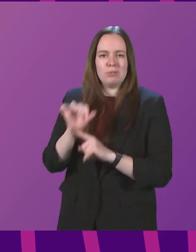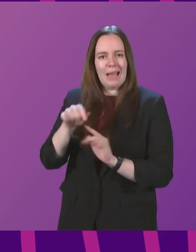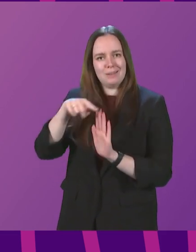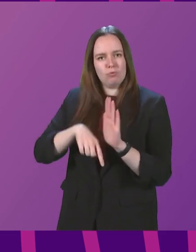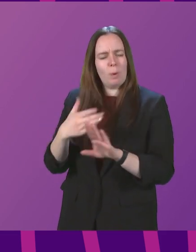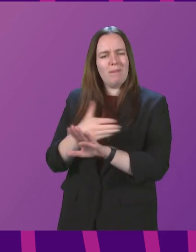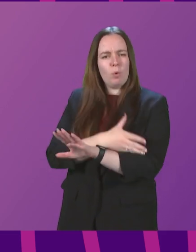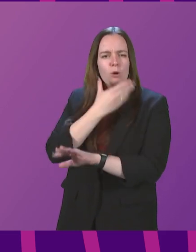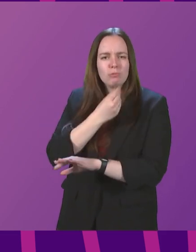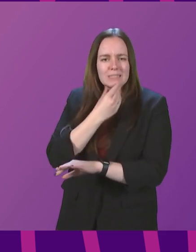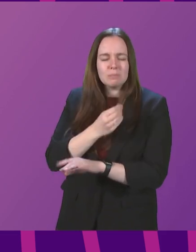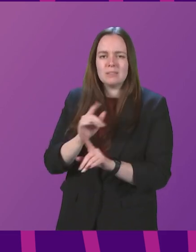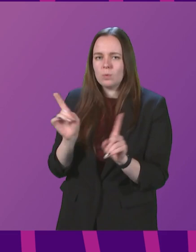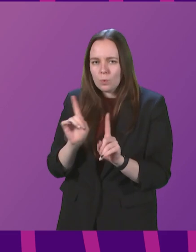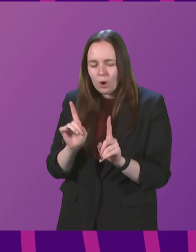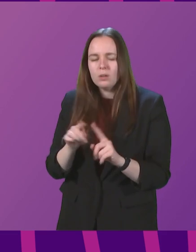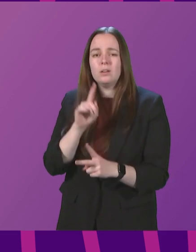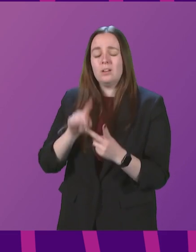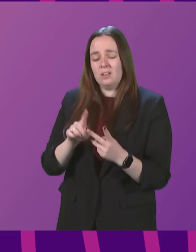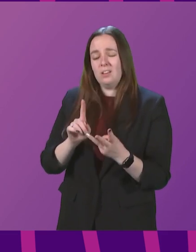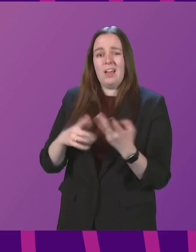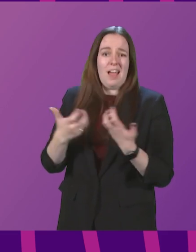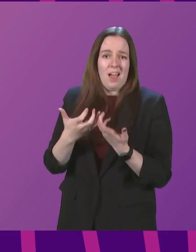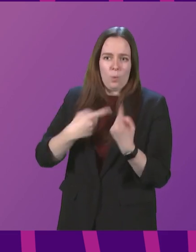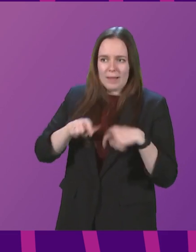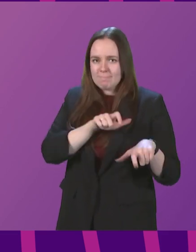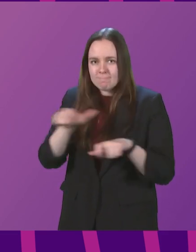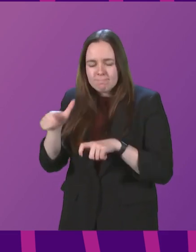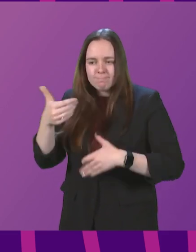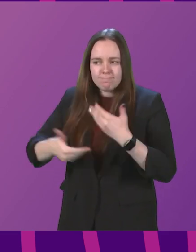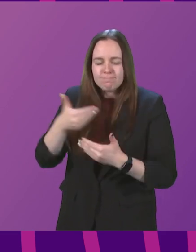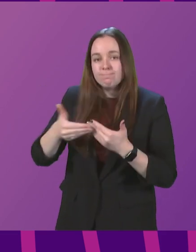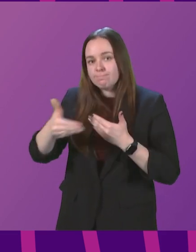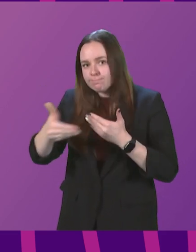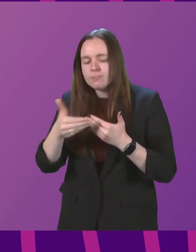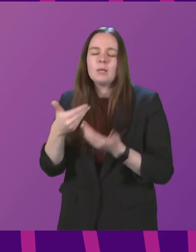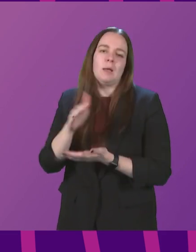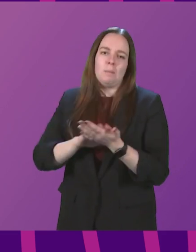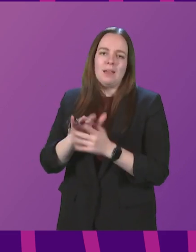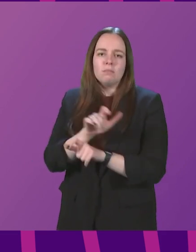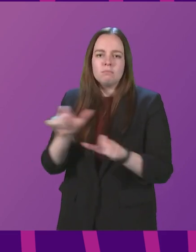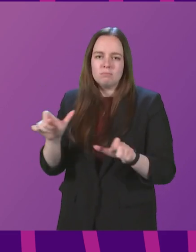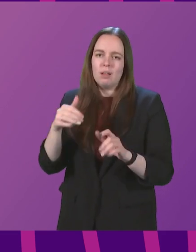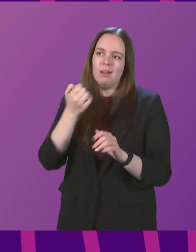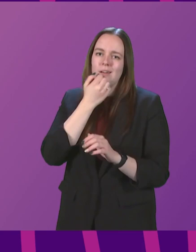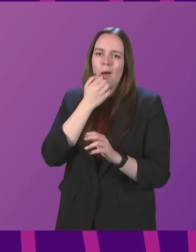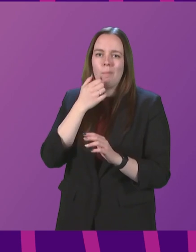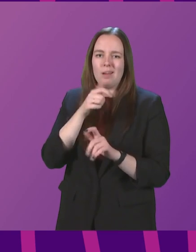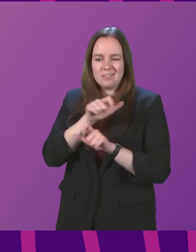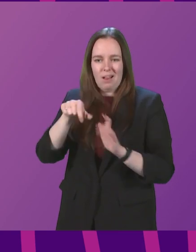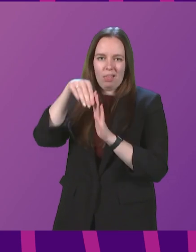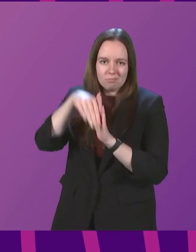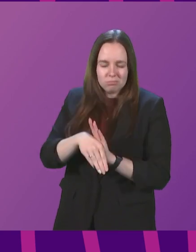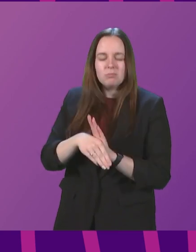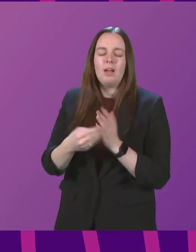before Christmas. I will also indicate what we can all continue to do in the immediate period ahead to keep cases on a downward trend and